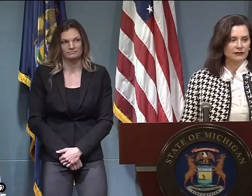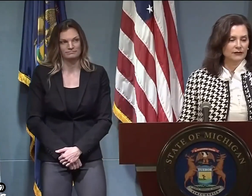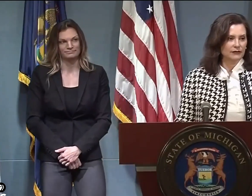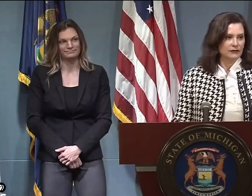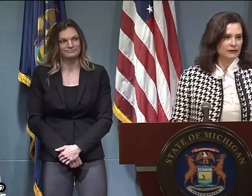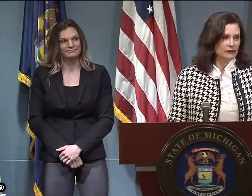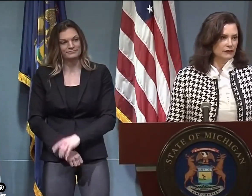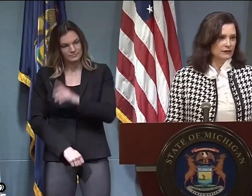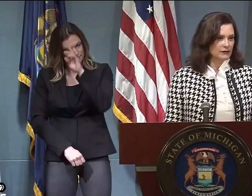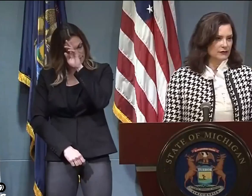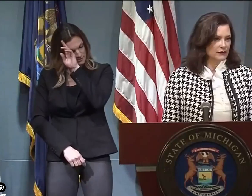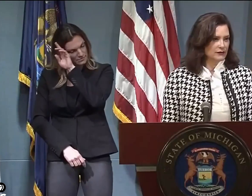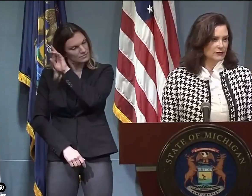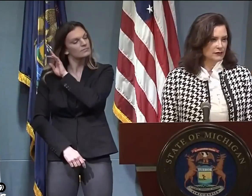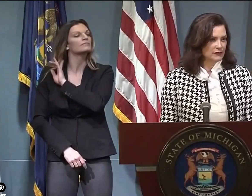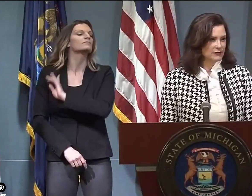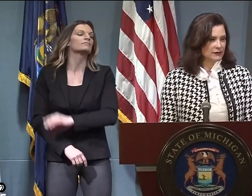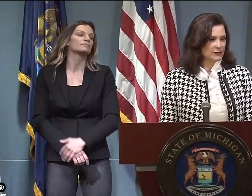days on that.